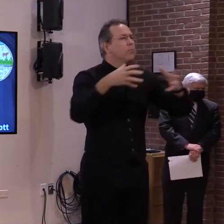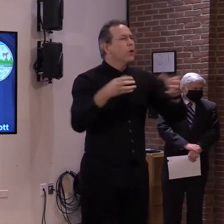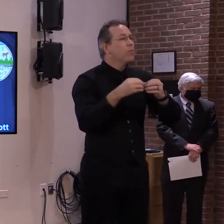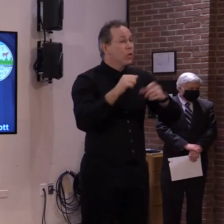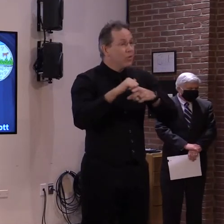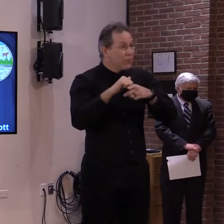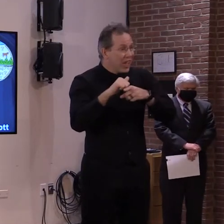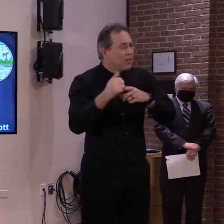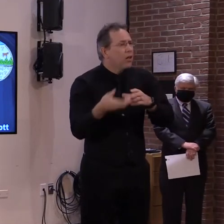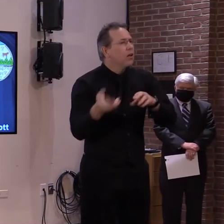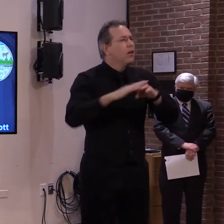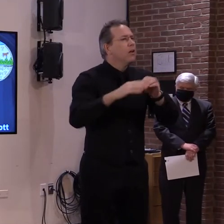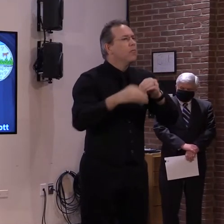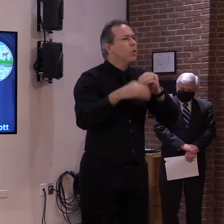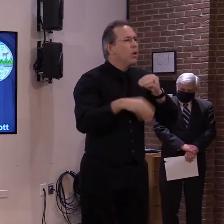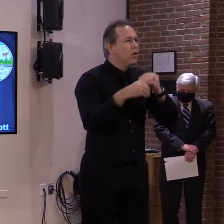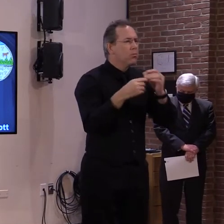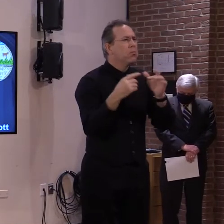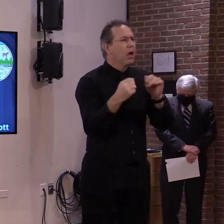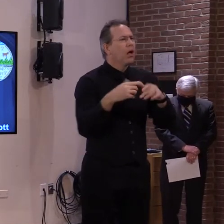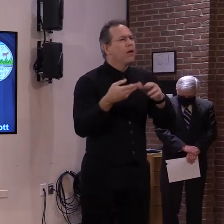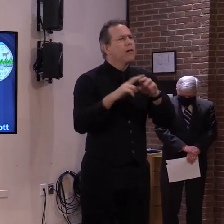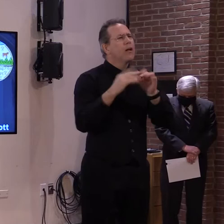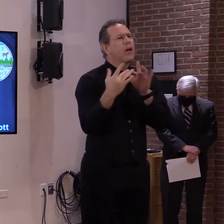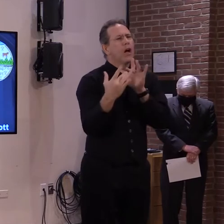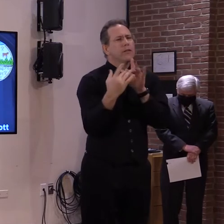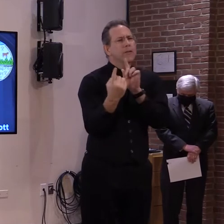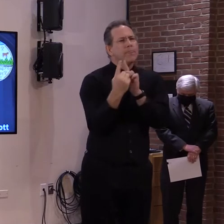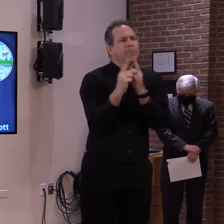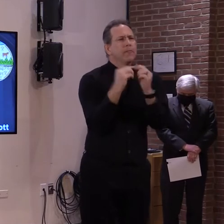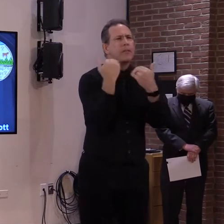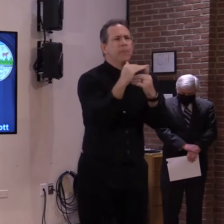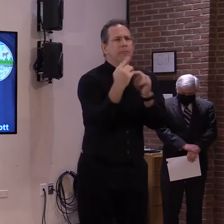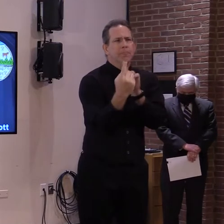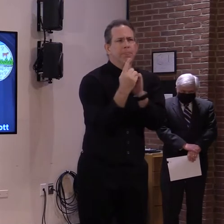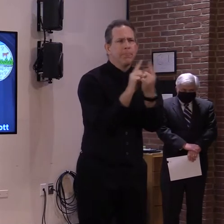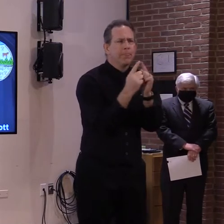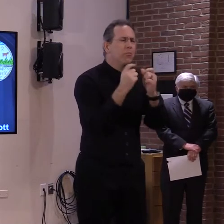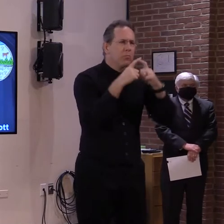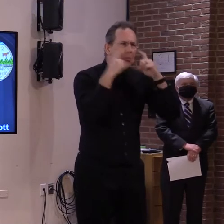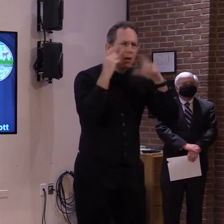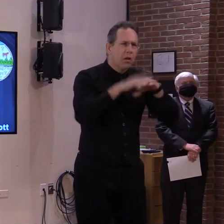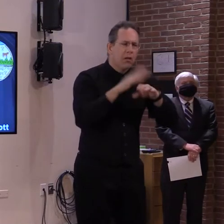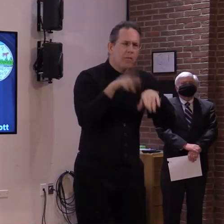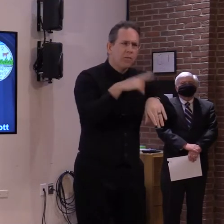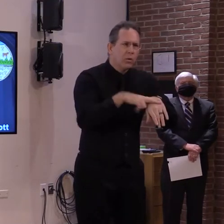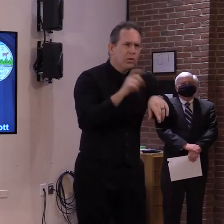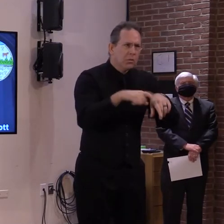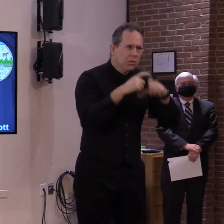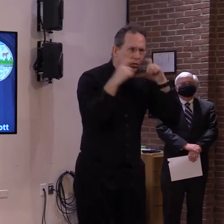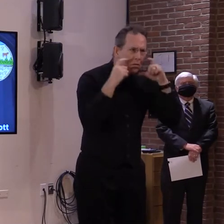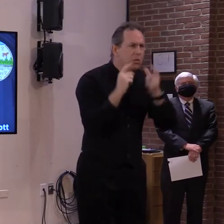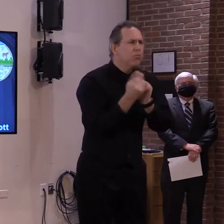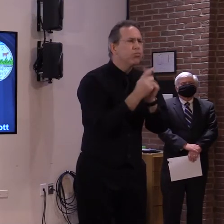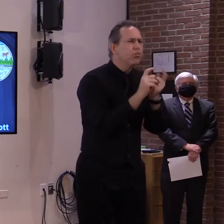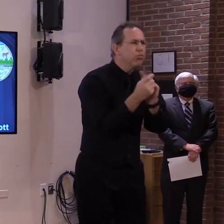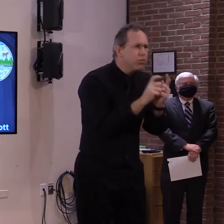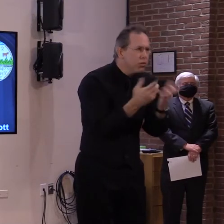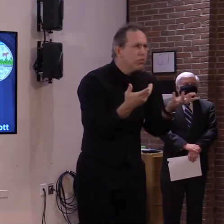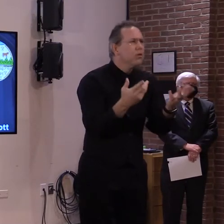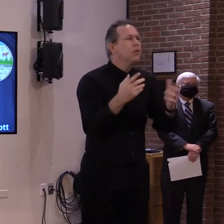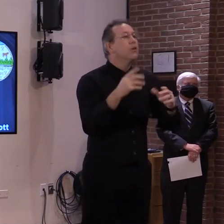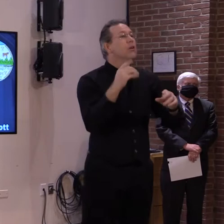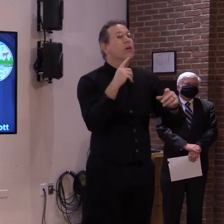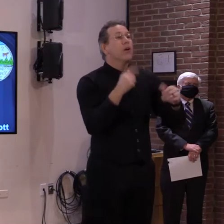scrimmages. But as a reminder, games and scrimmages between other teams are still not